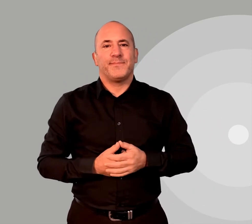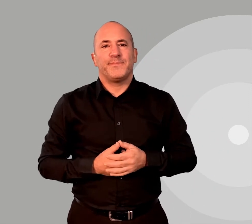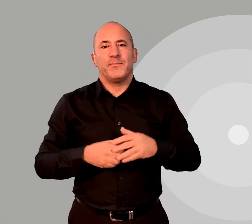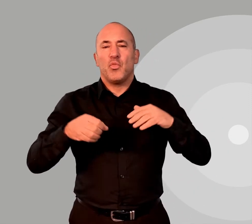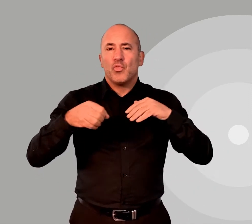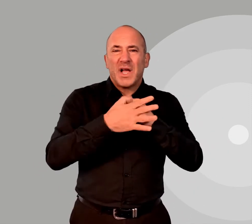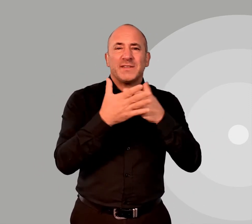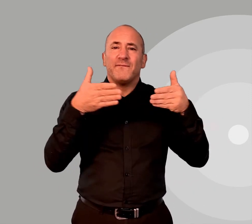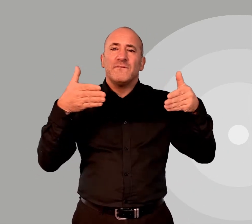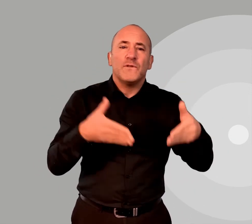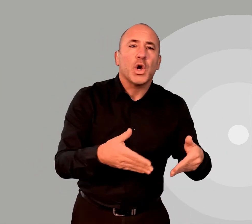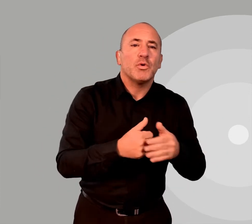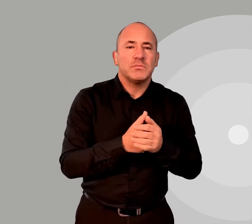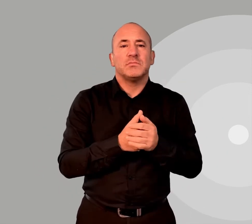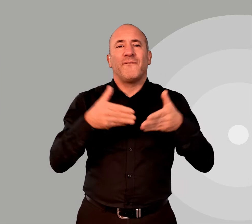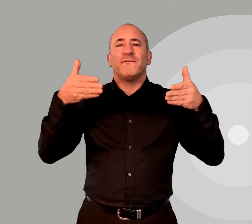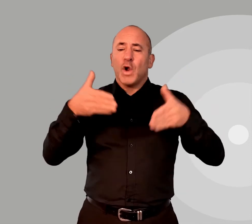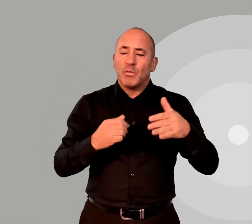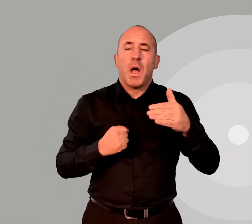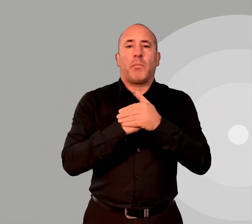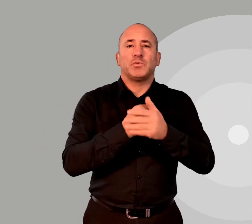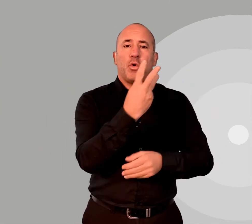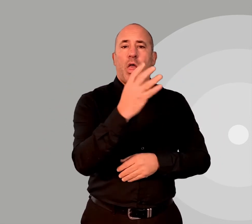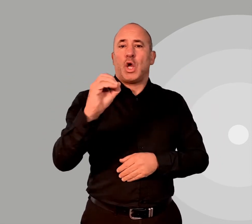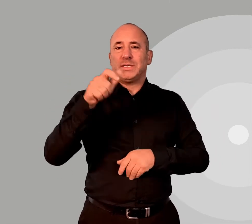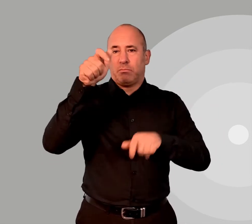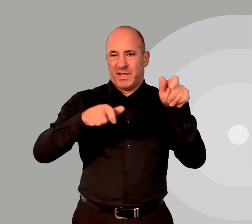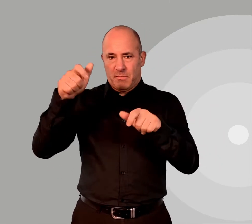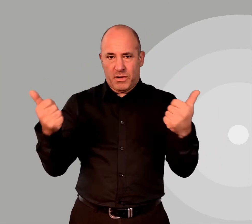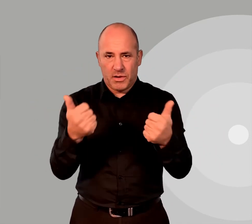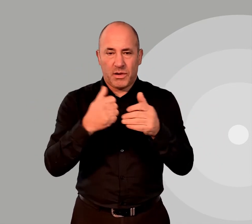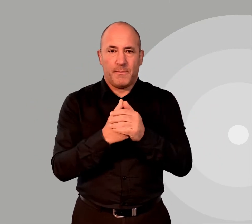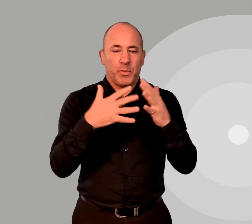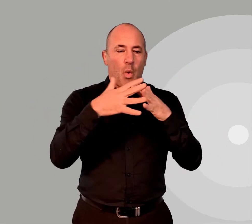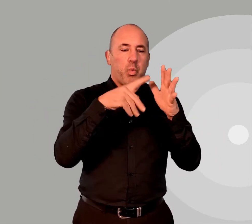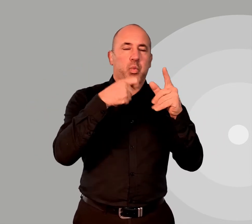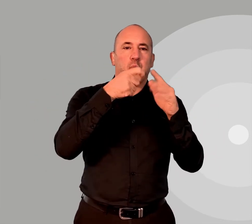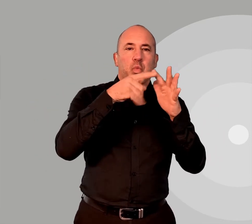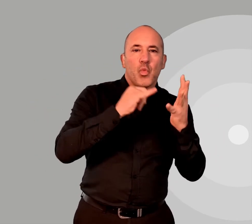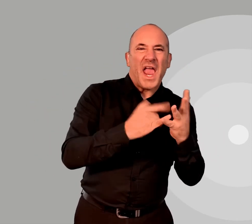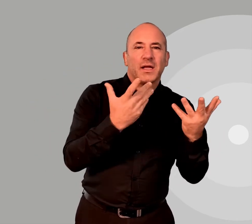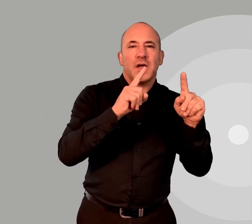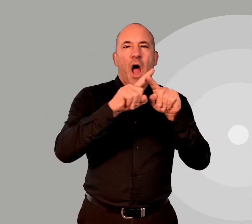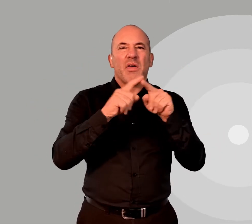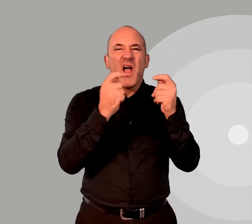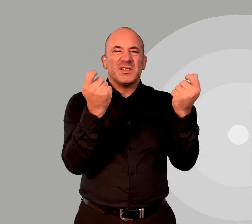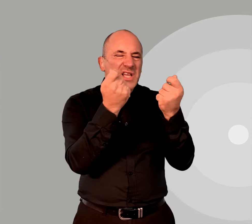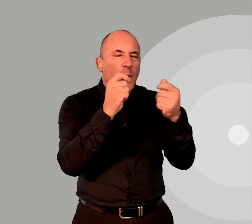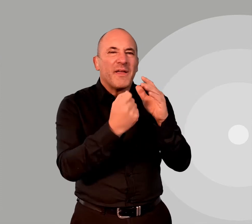Weddings and funerals. Funerals of up to 30 people permitted. Funerals Wakes and other linked ceremonial events